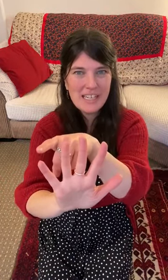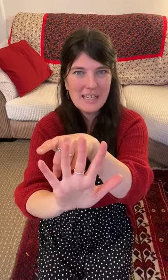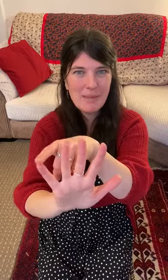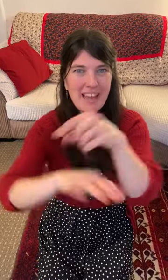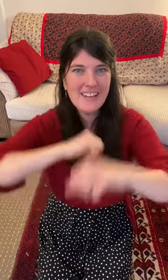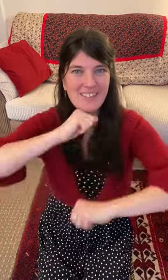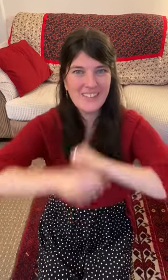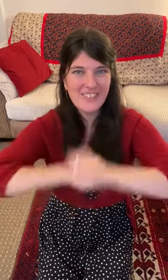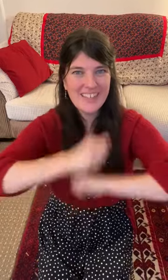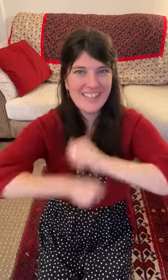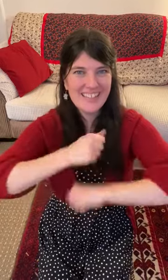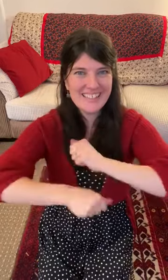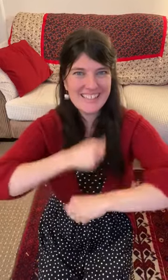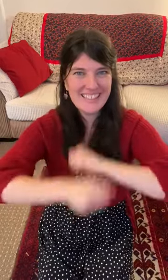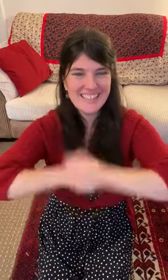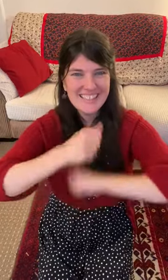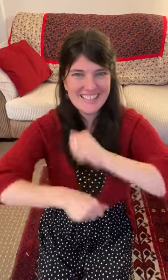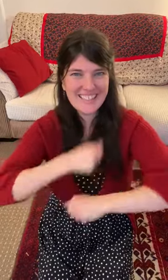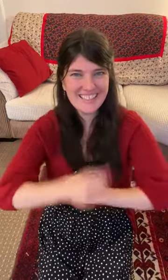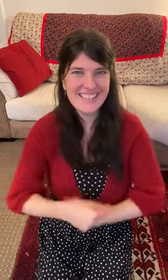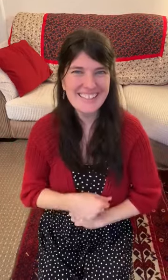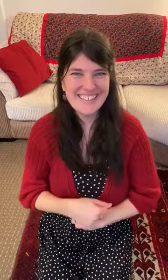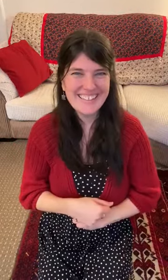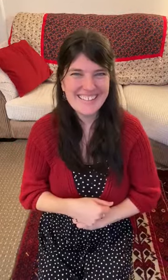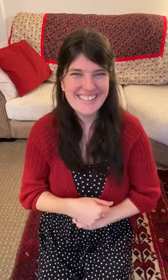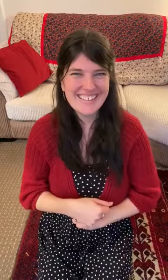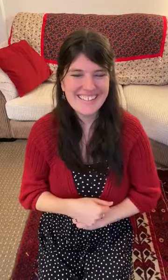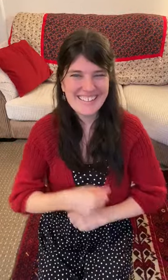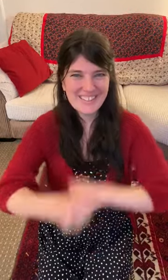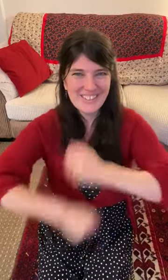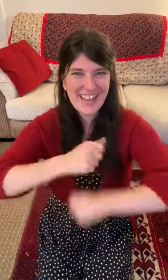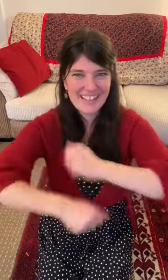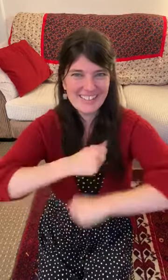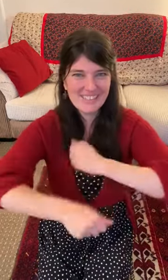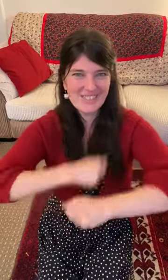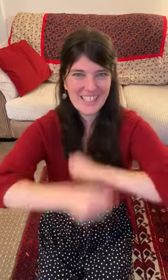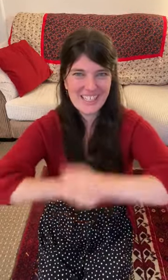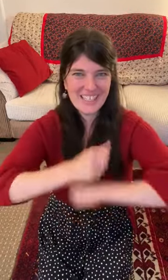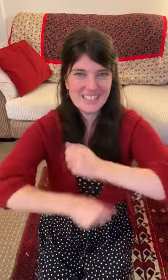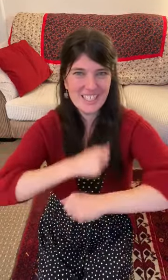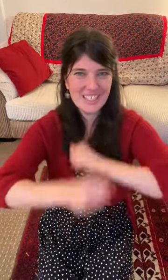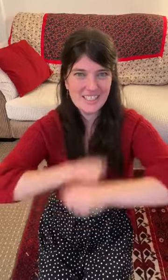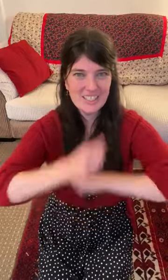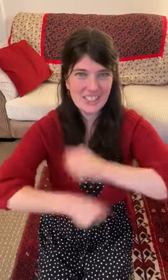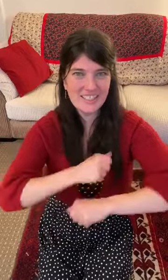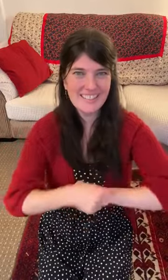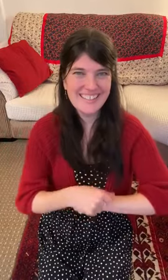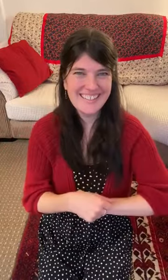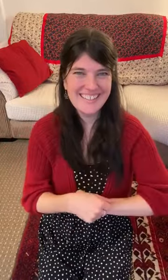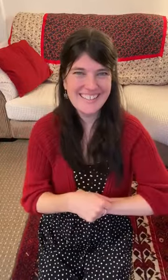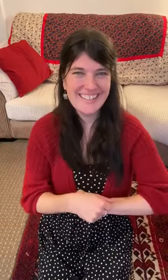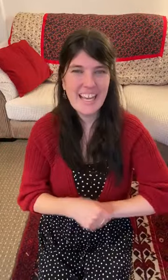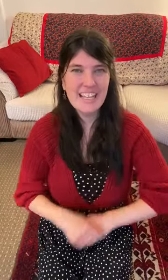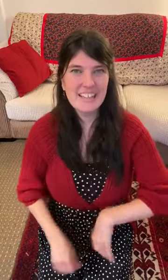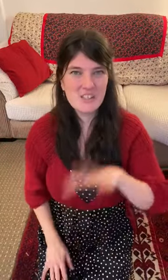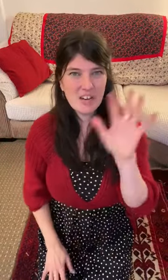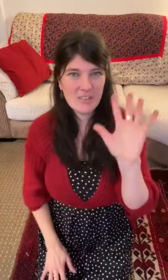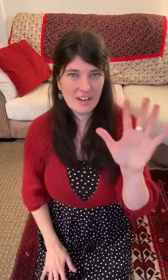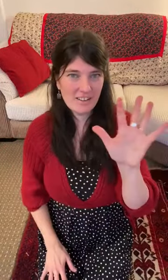man rig a jig jig can you do that rig a jig jig can let's try it with our other